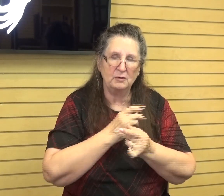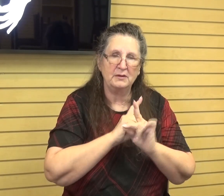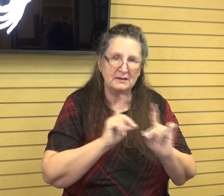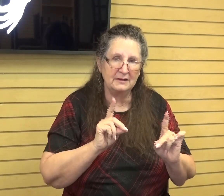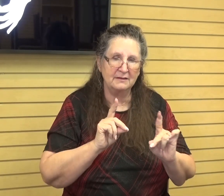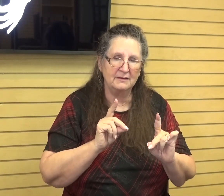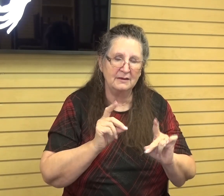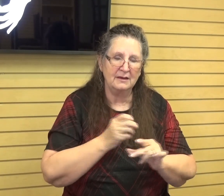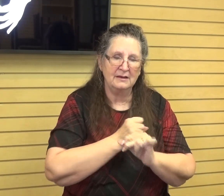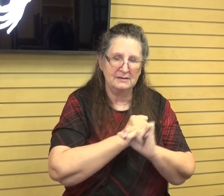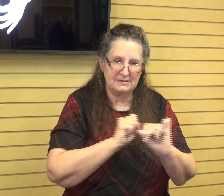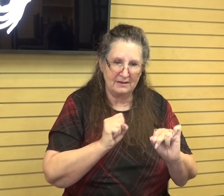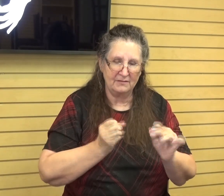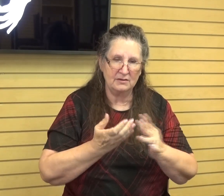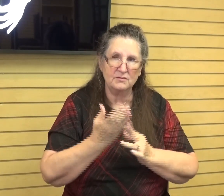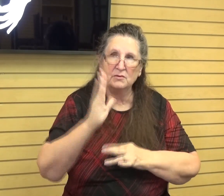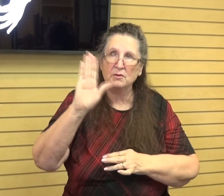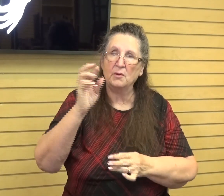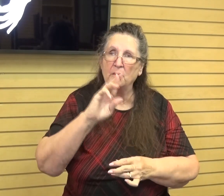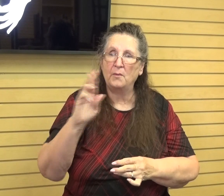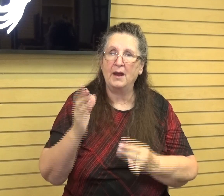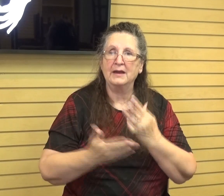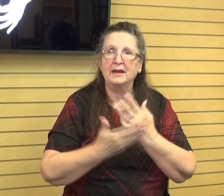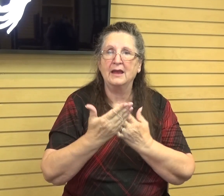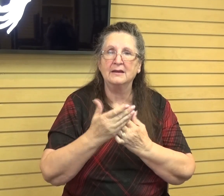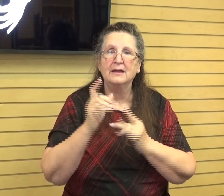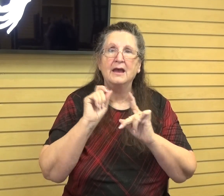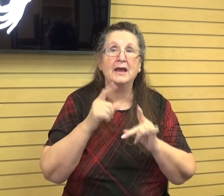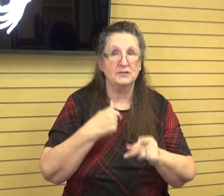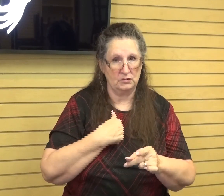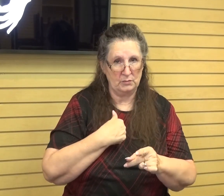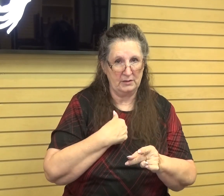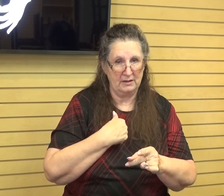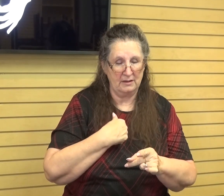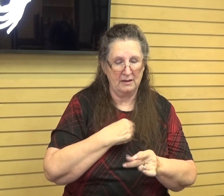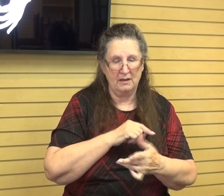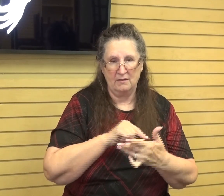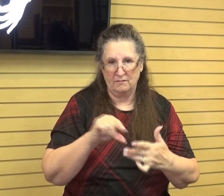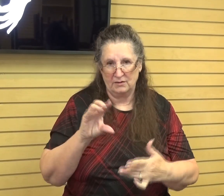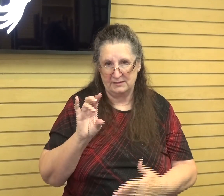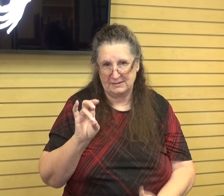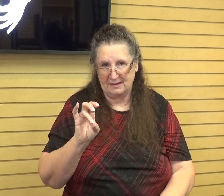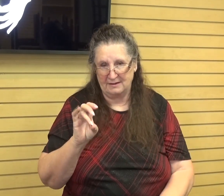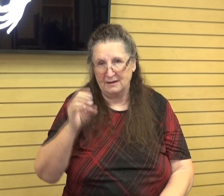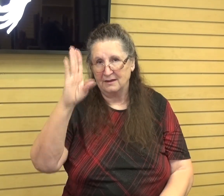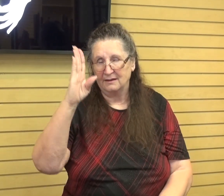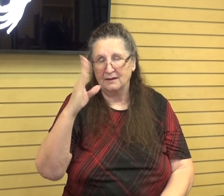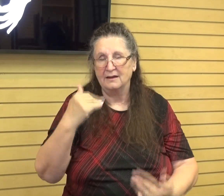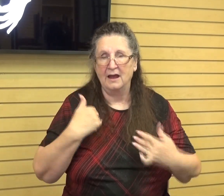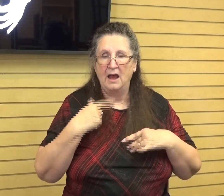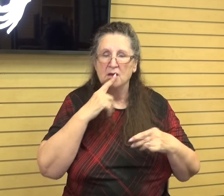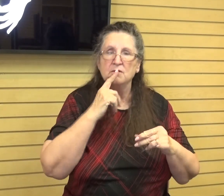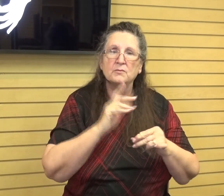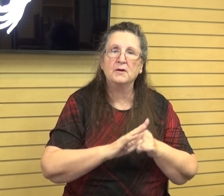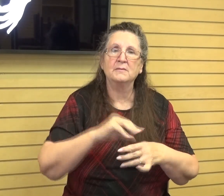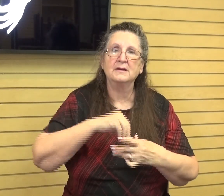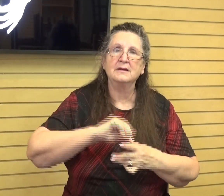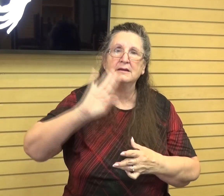salvation by your right hand and answer me. Verse 7, God has promised in his holiness,